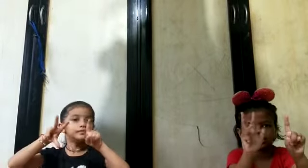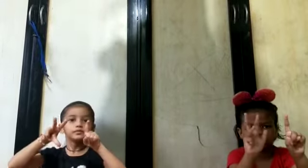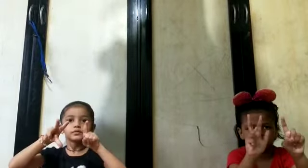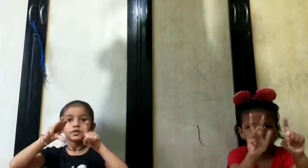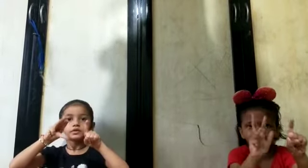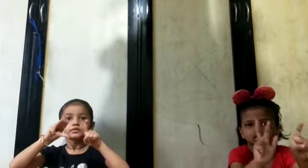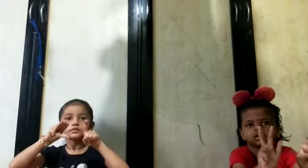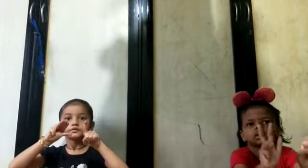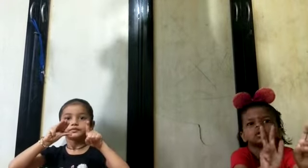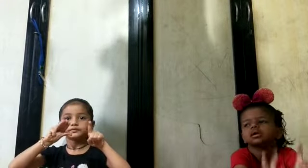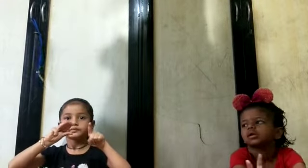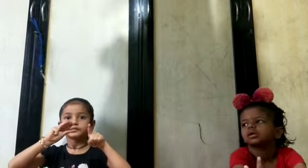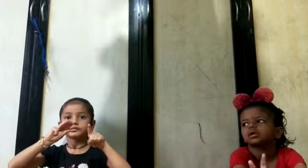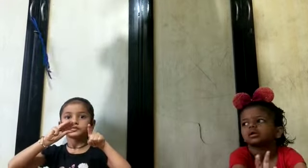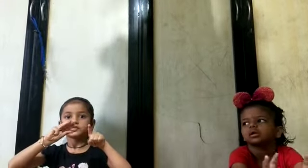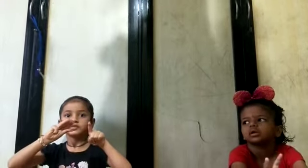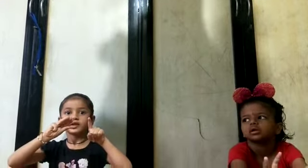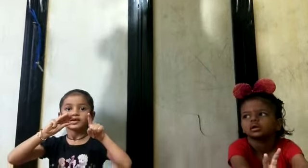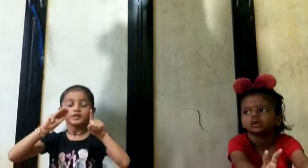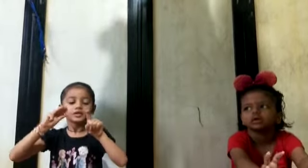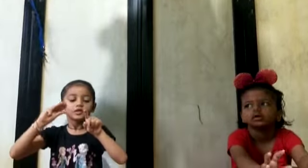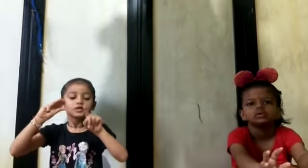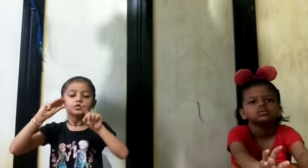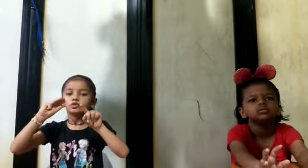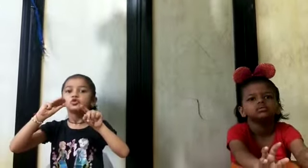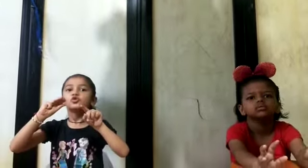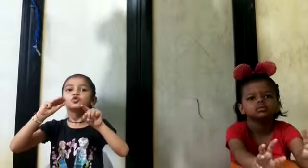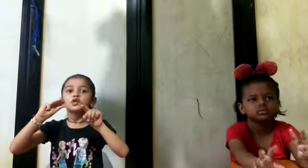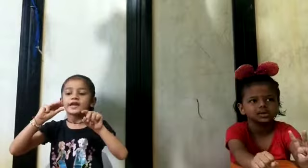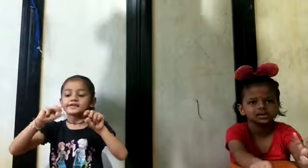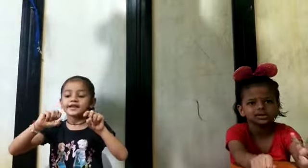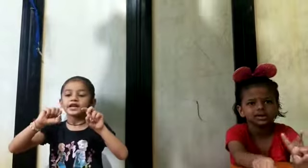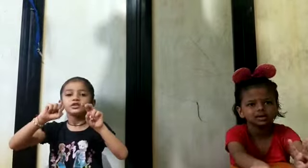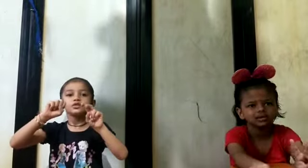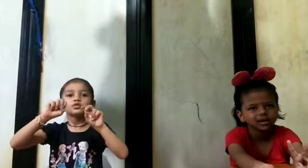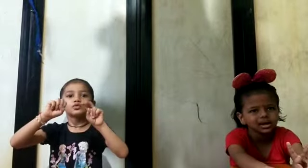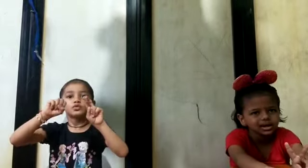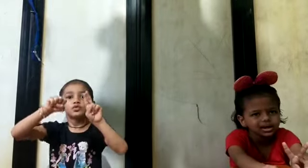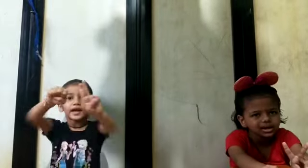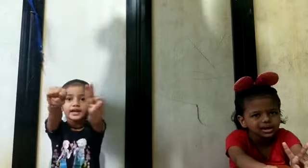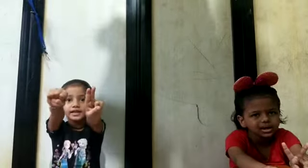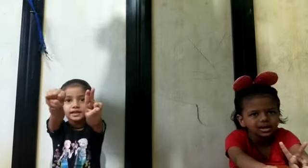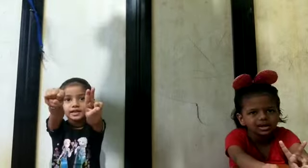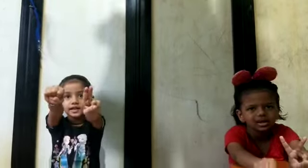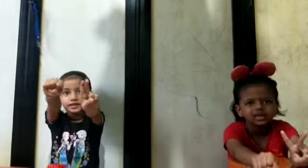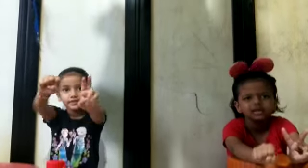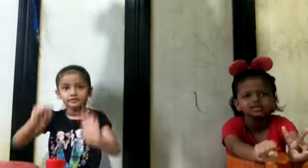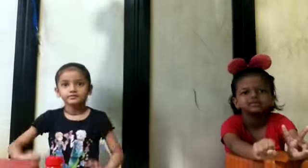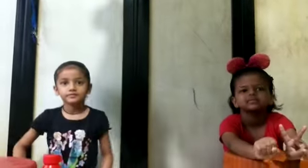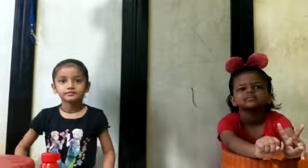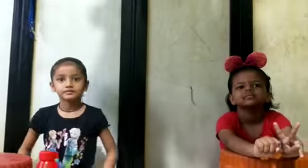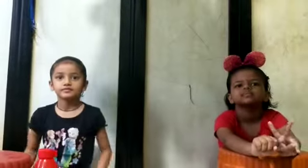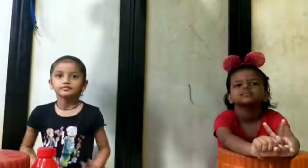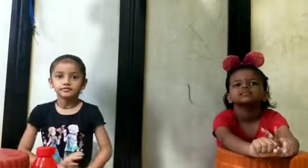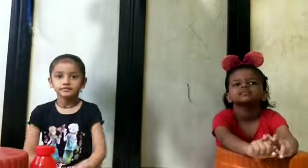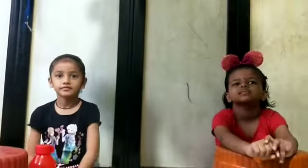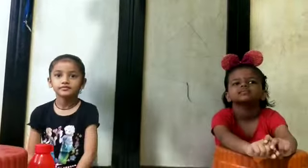2, 10's are 20. 2, 10's are 20. Very good, all of you.